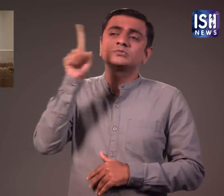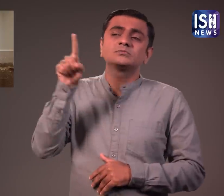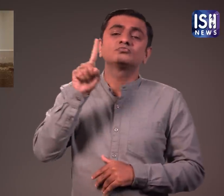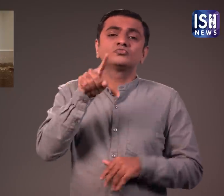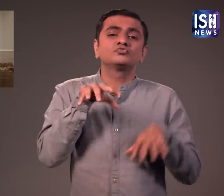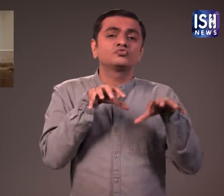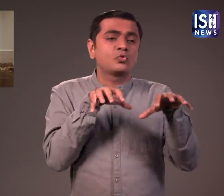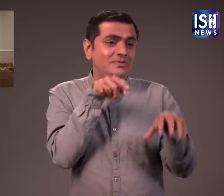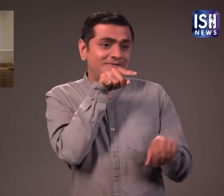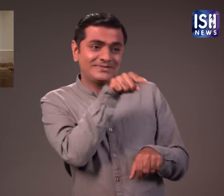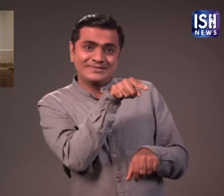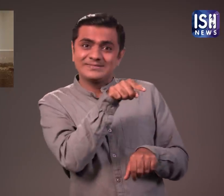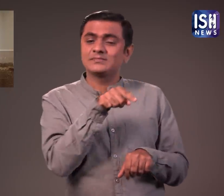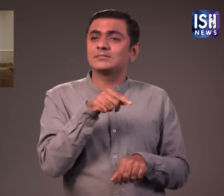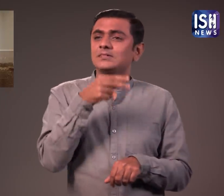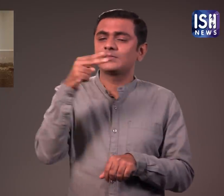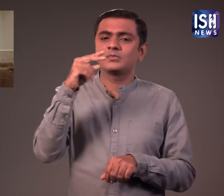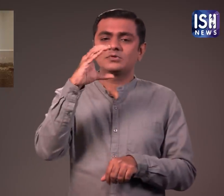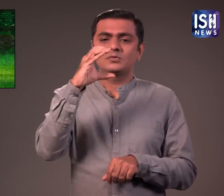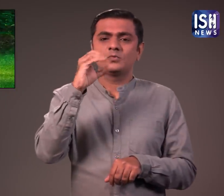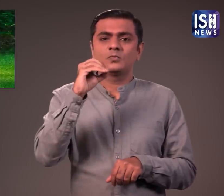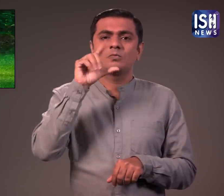He placed an order for a costume of a collie.